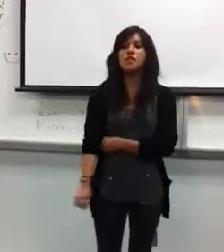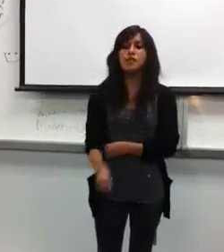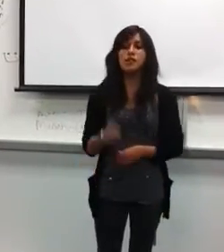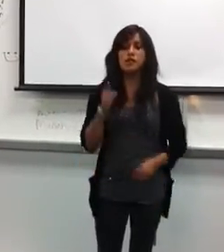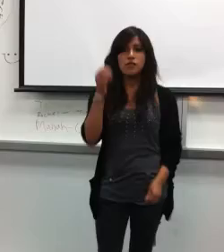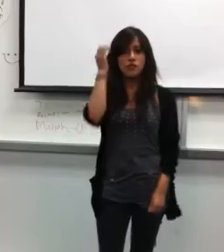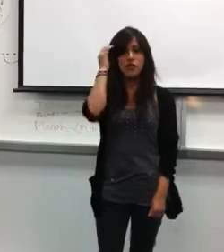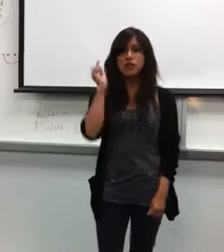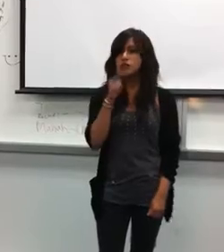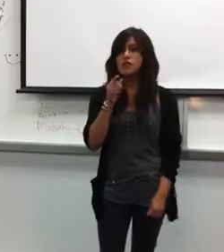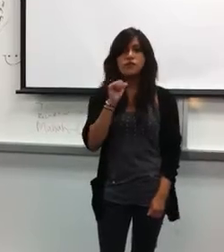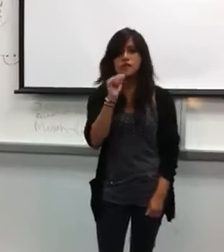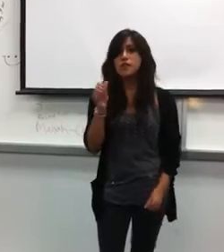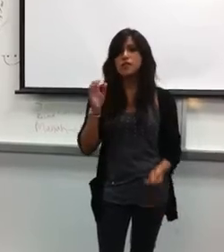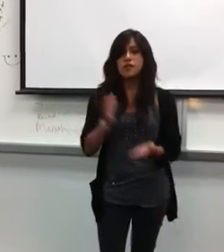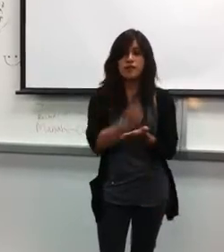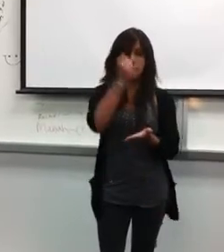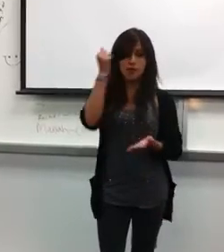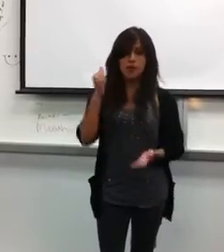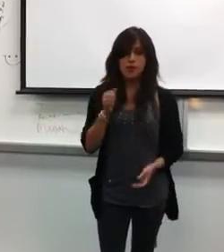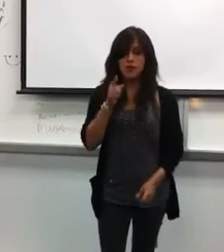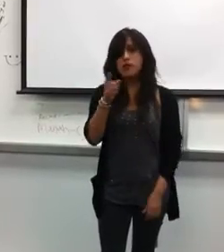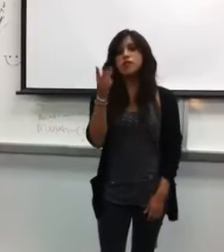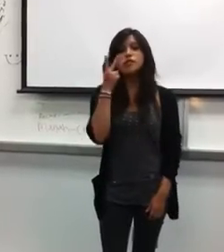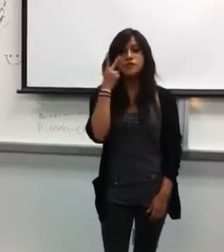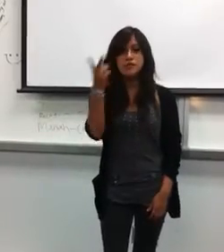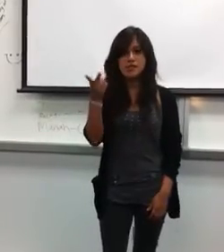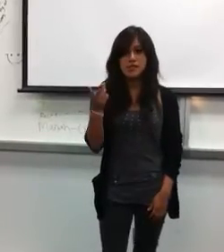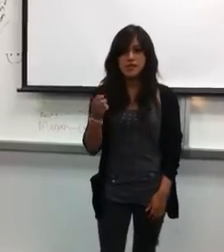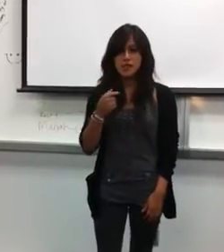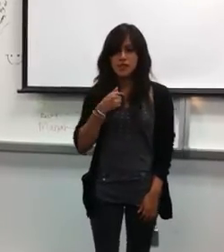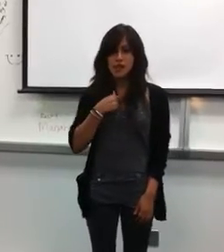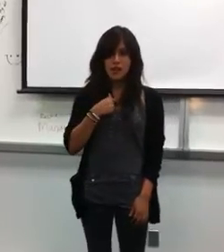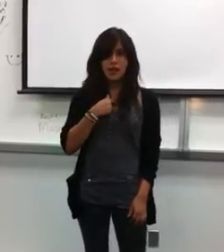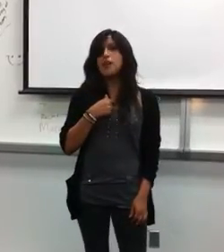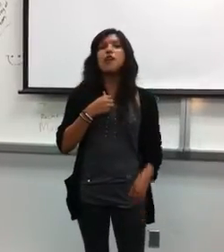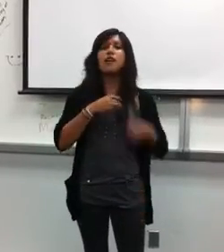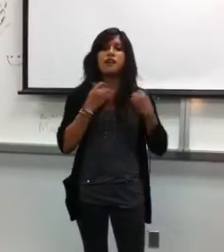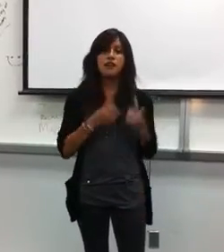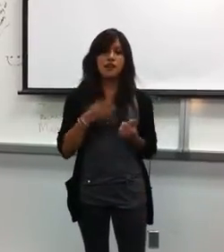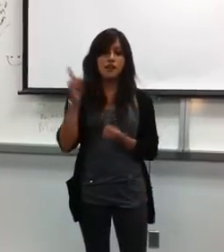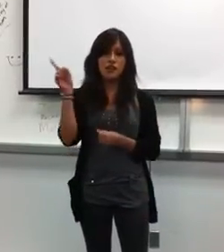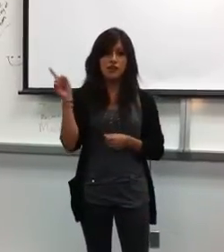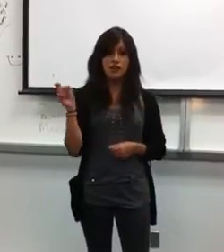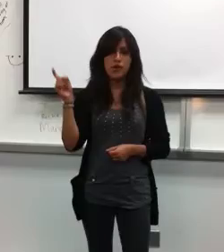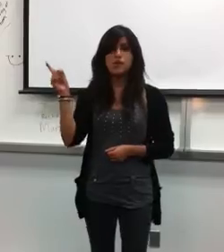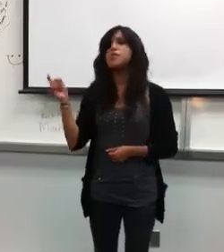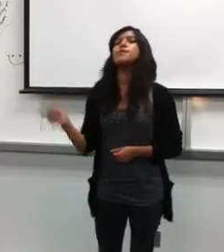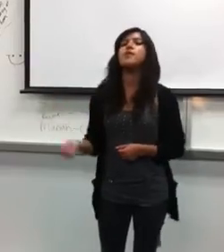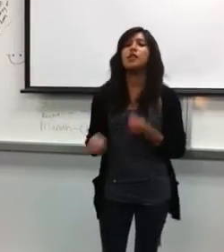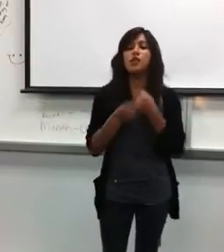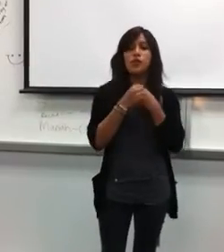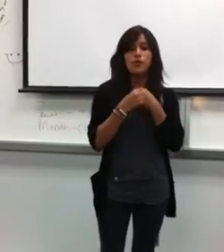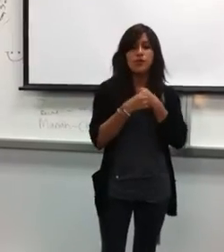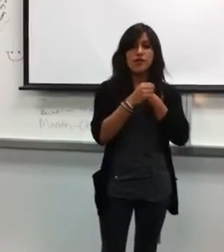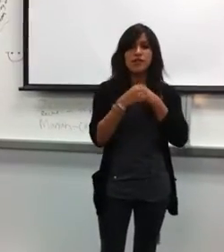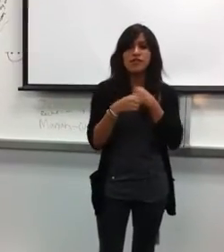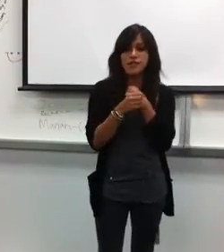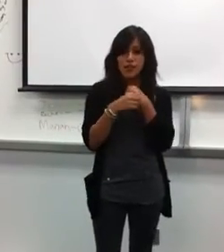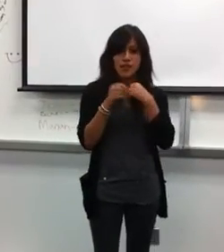And you'll know, is it baby, when you look down and see. I got an eye, heart, question mark, written on